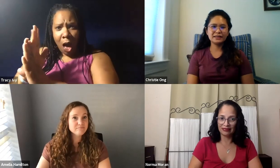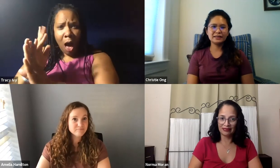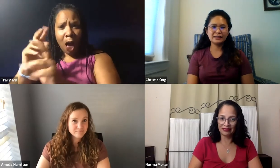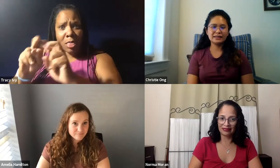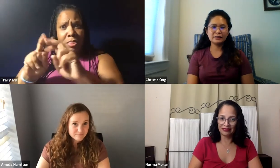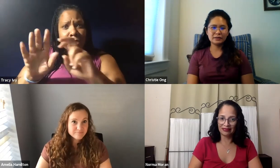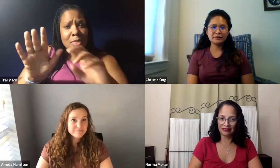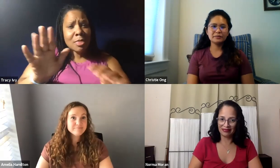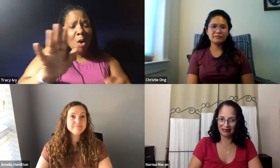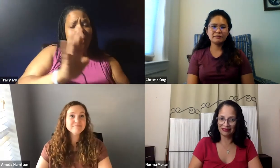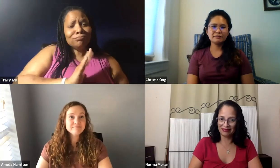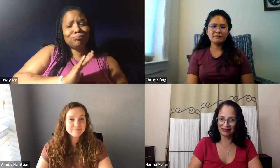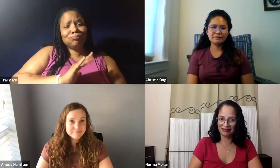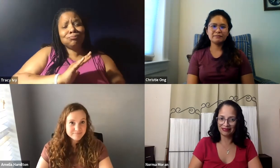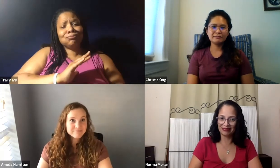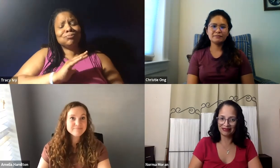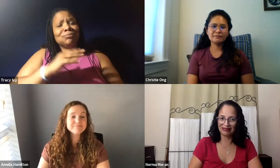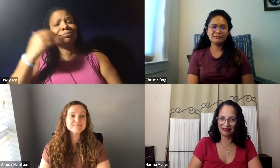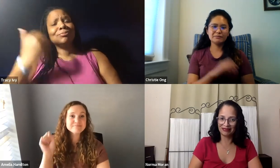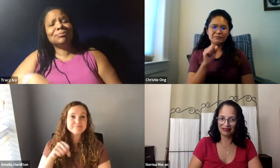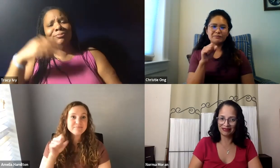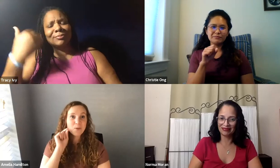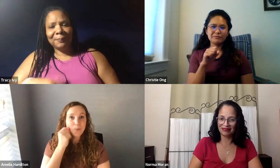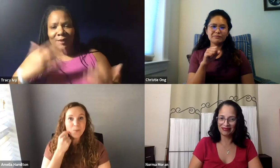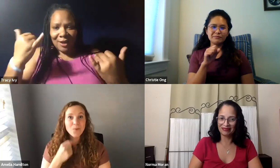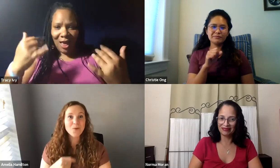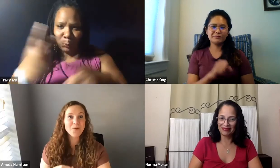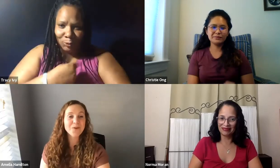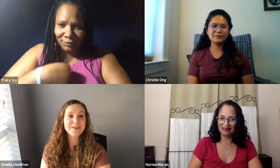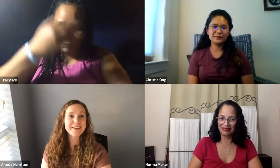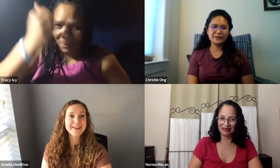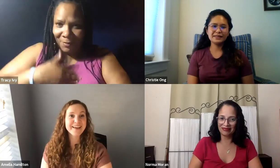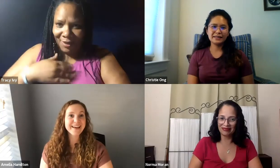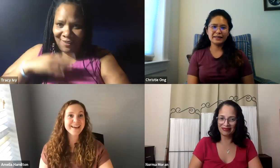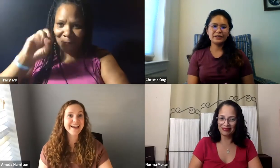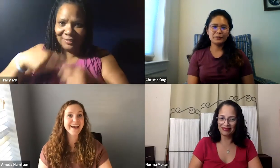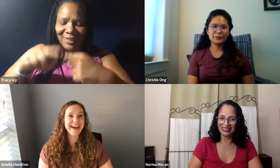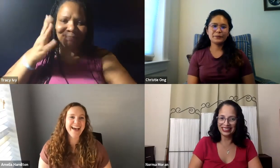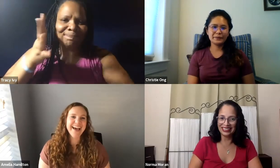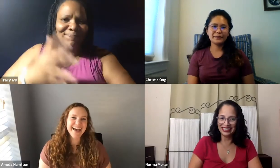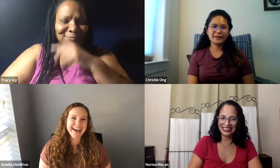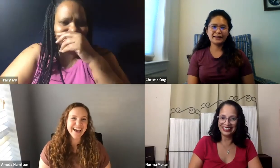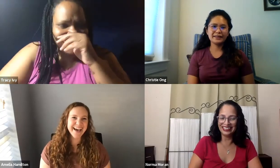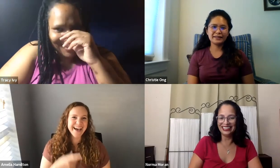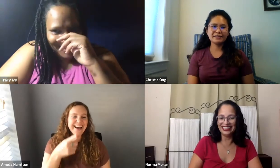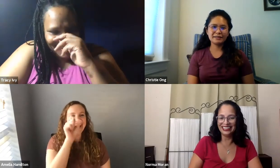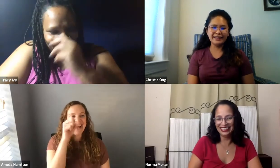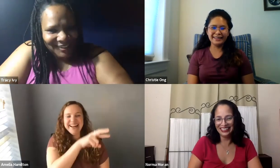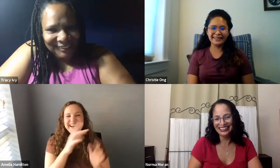You know, I was thinking about what mine might be. I remember, you know, back when I graduated, you know, the long lines of people. must have been very different to have a virtual